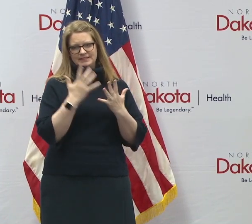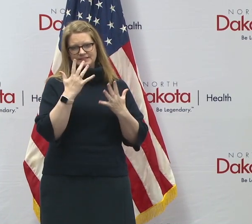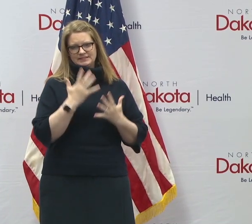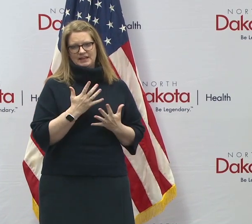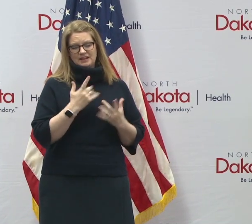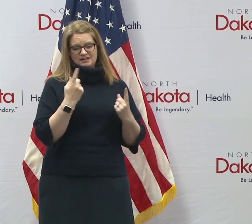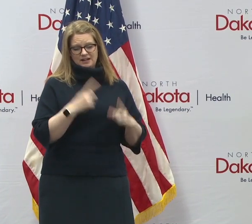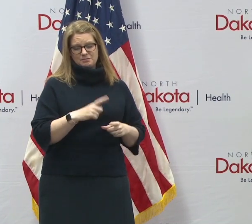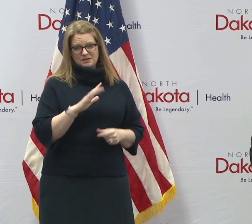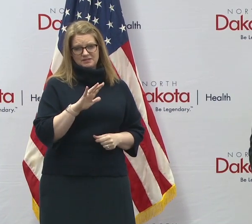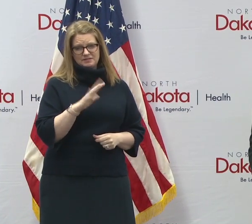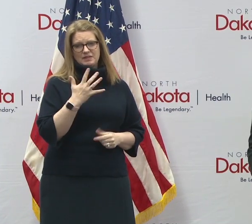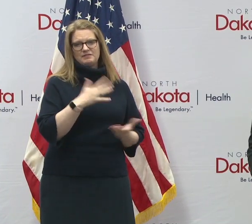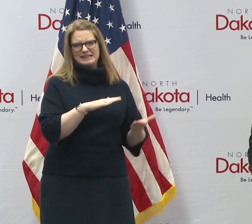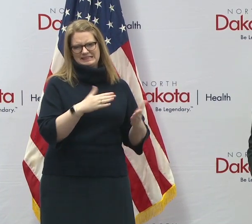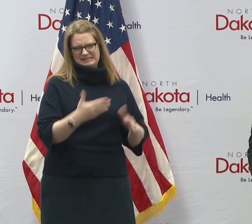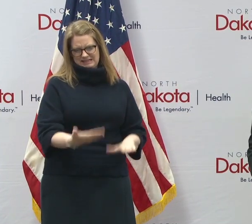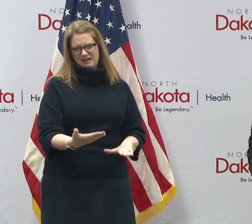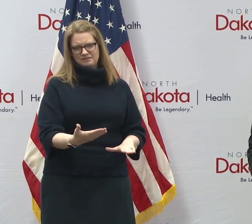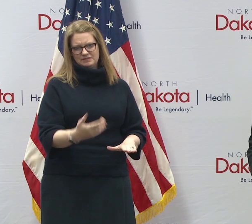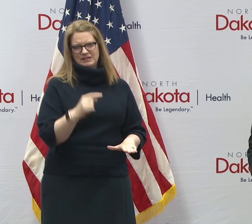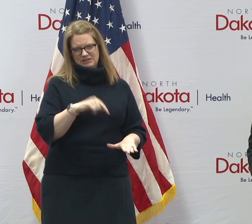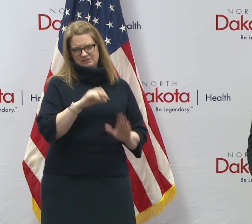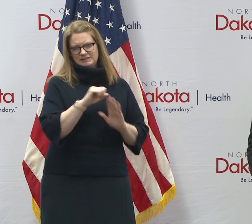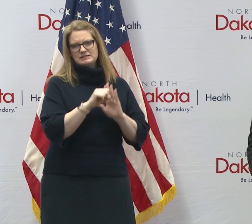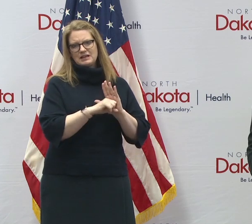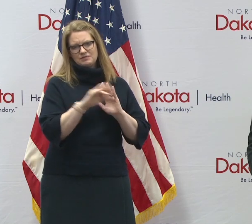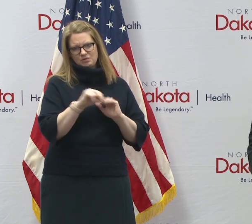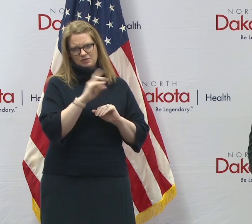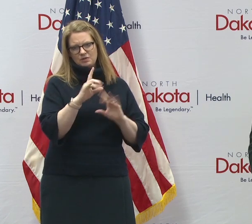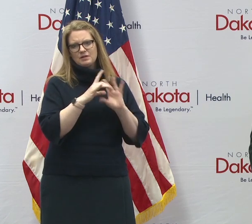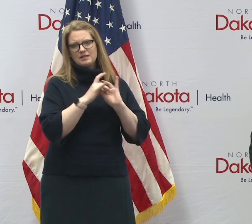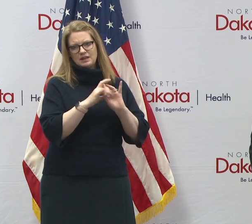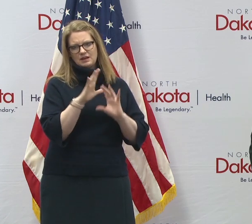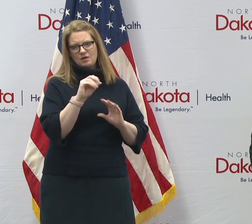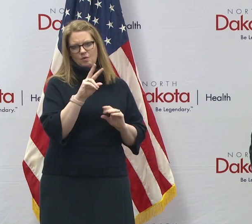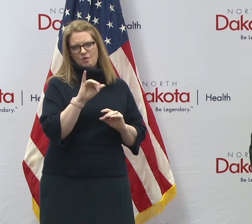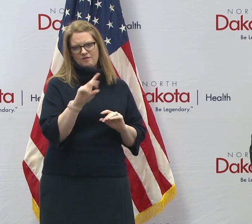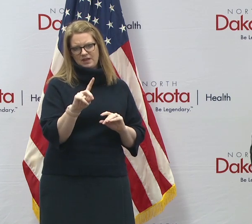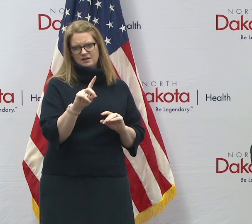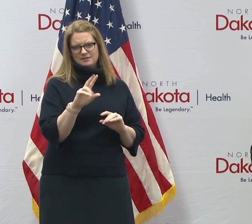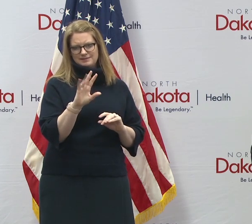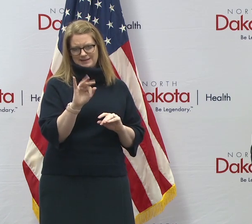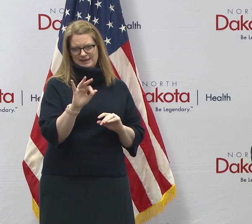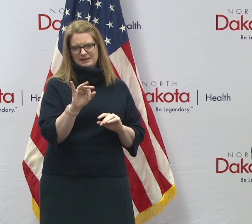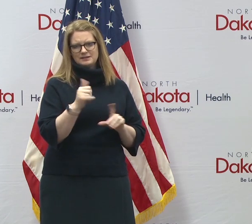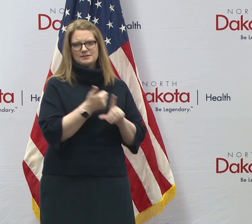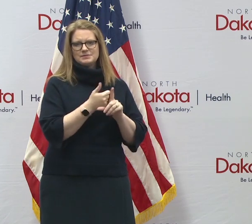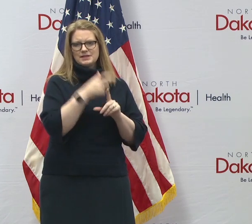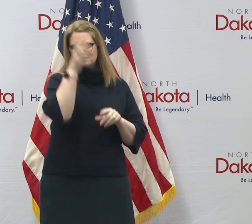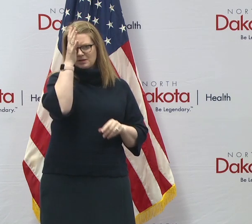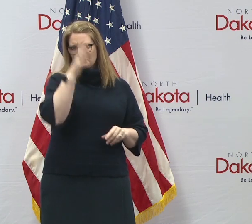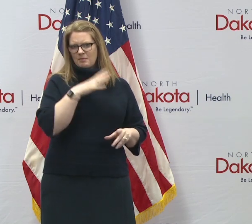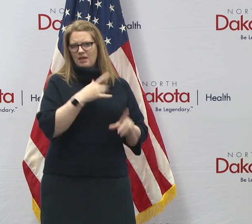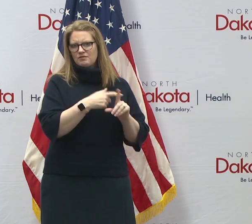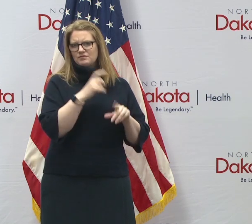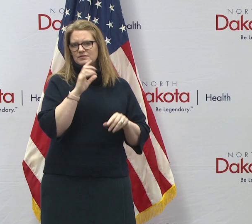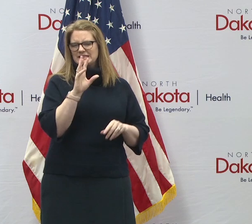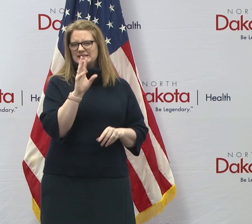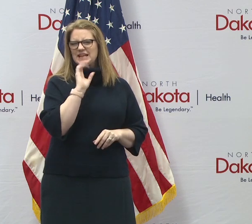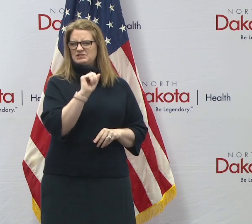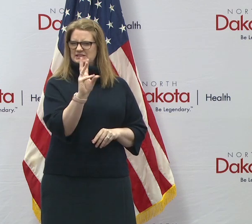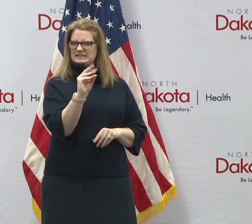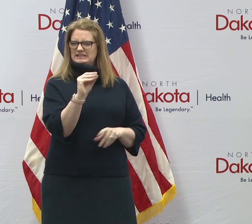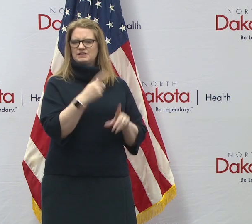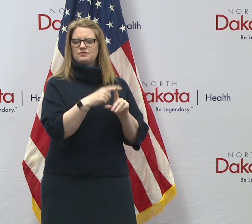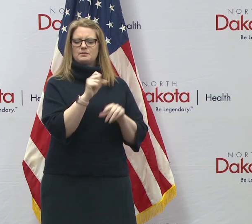fifth death in the state of North Dakota related to COVID-19. This individual was a male in his 60s from Stark